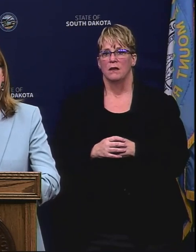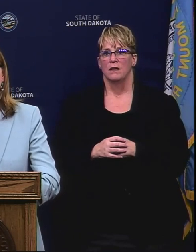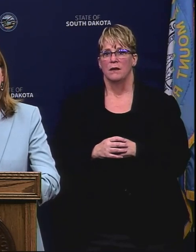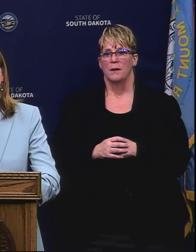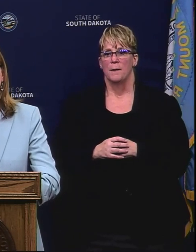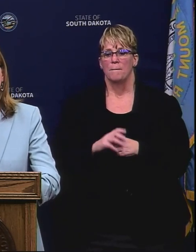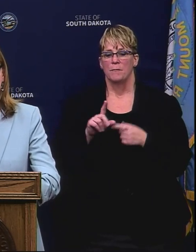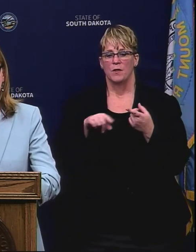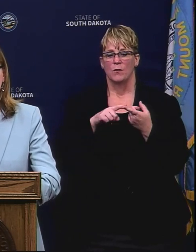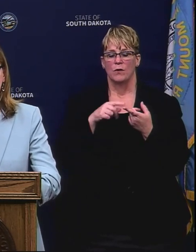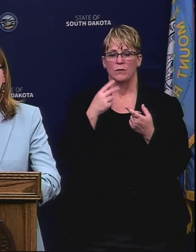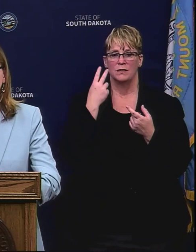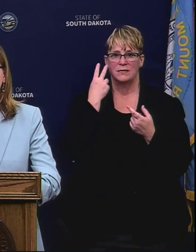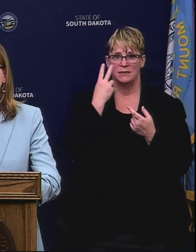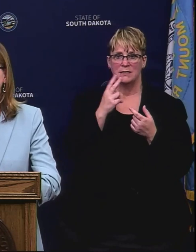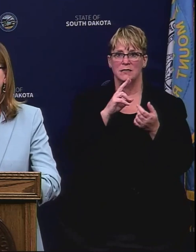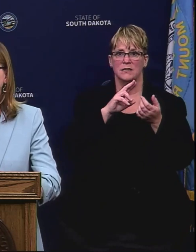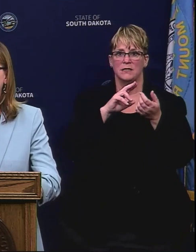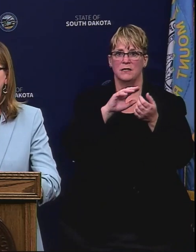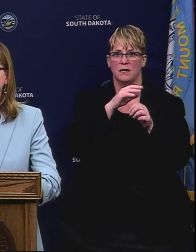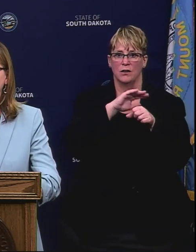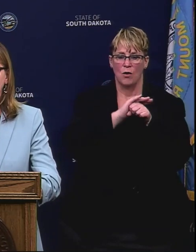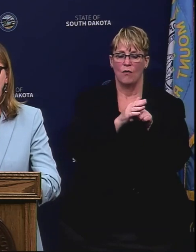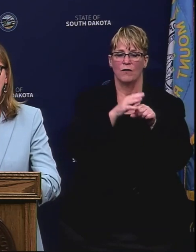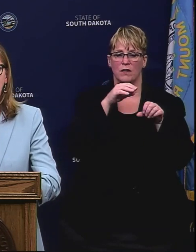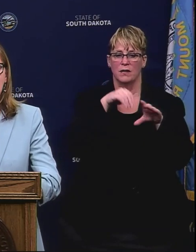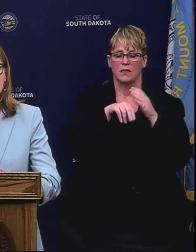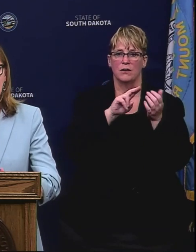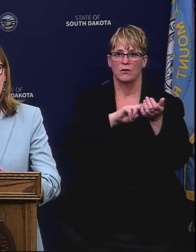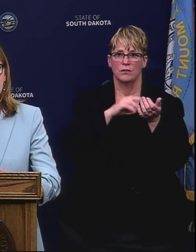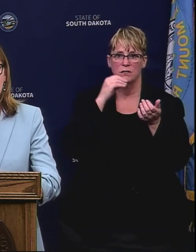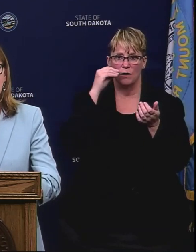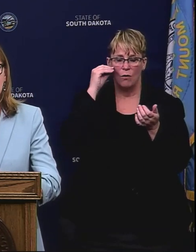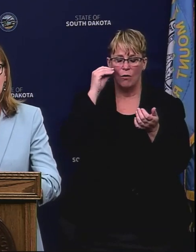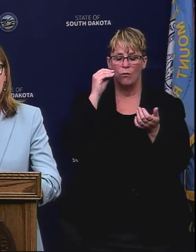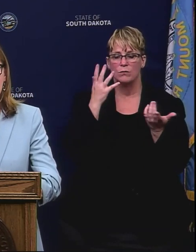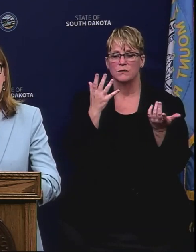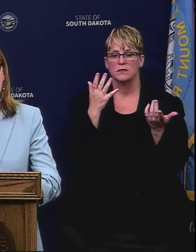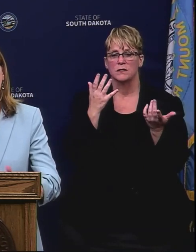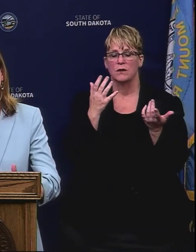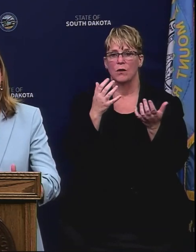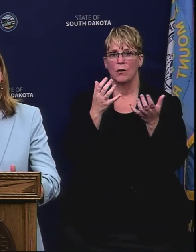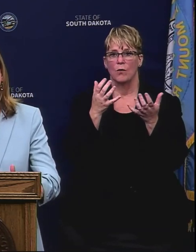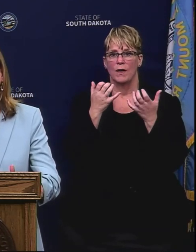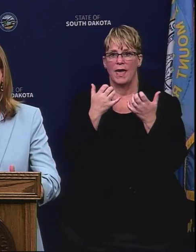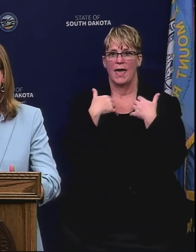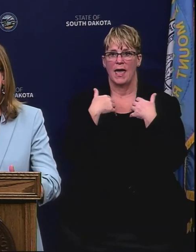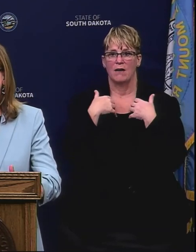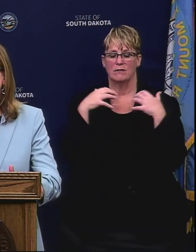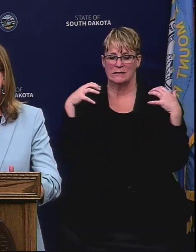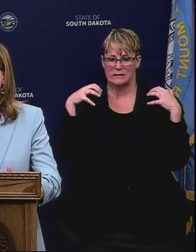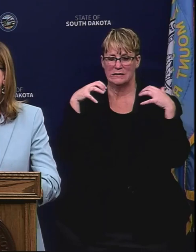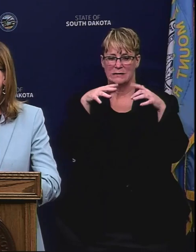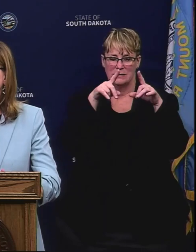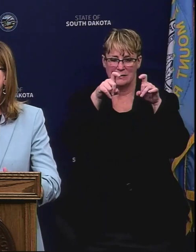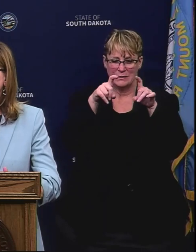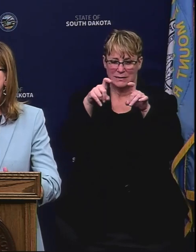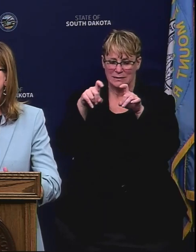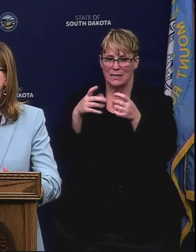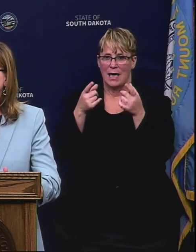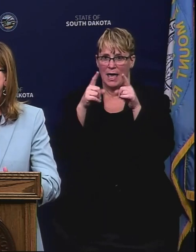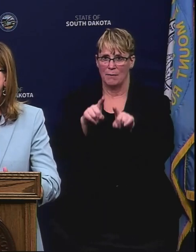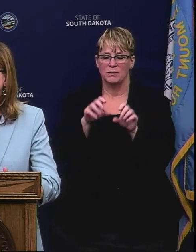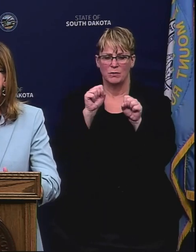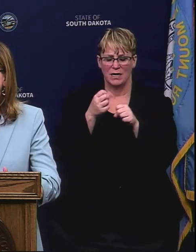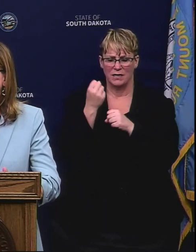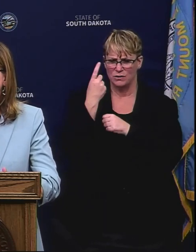of COVID in nursing homes or other congregate care settings, we look to see that aggressive testing happens so that we